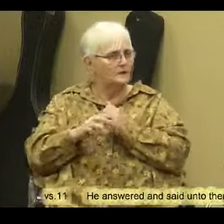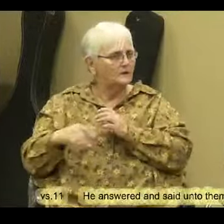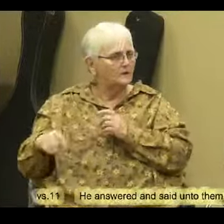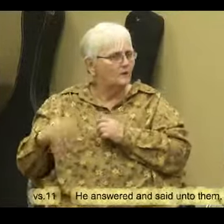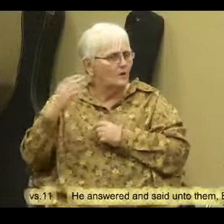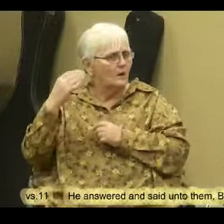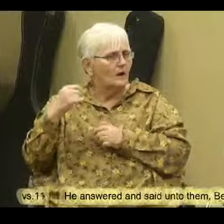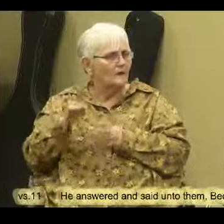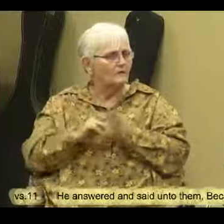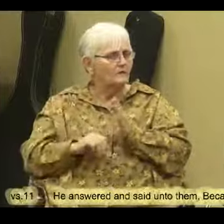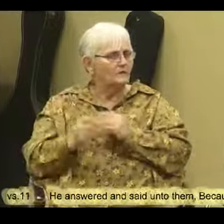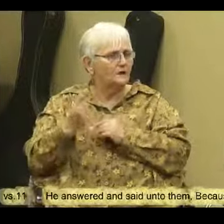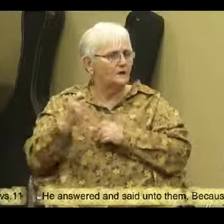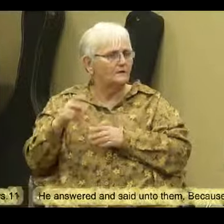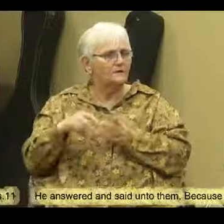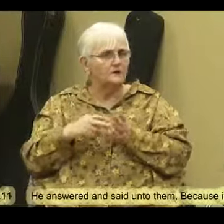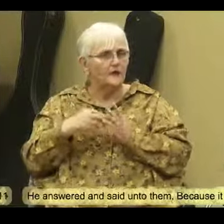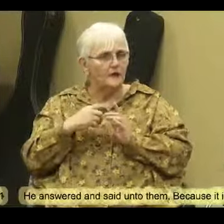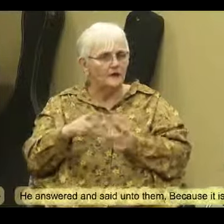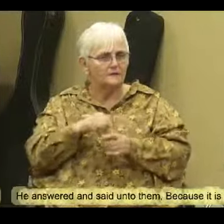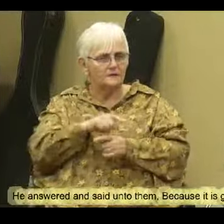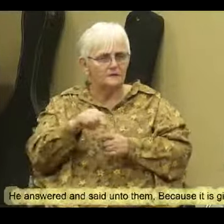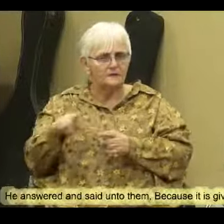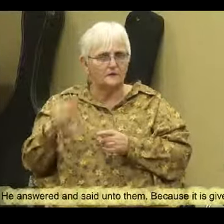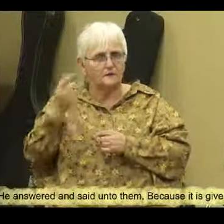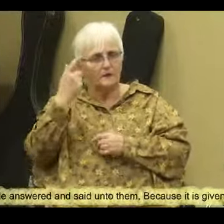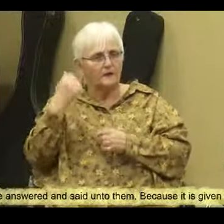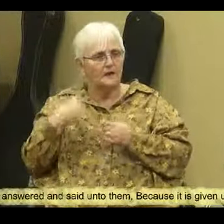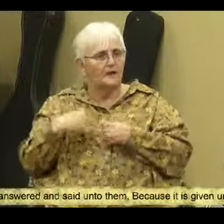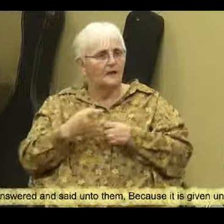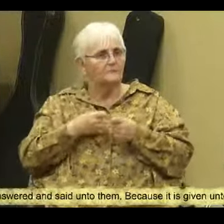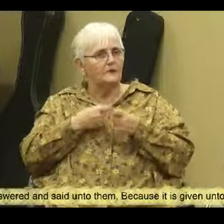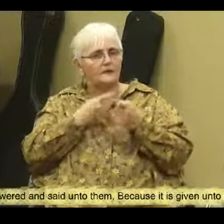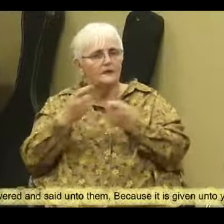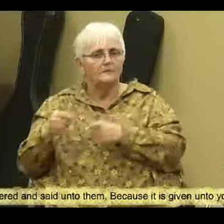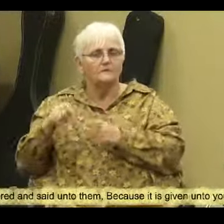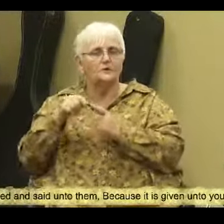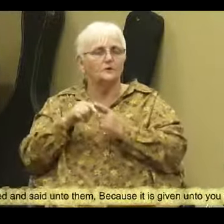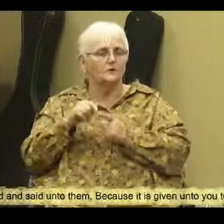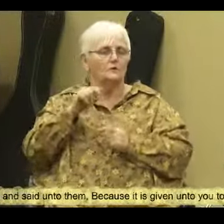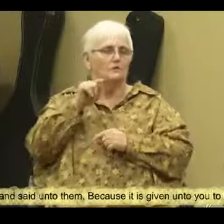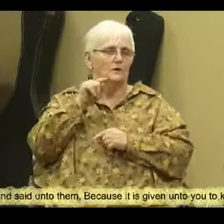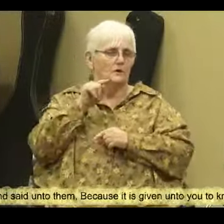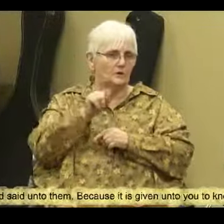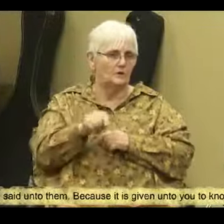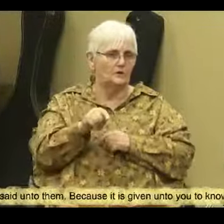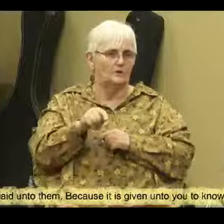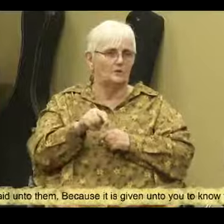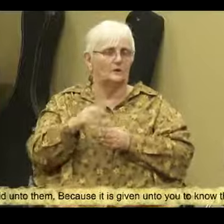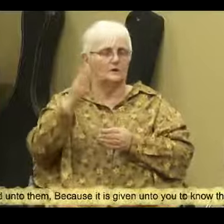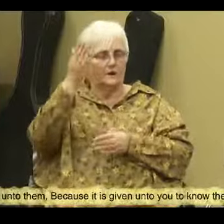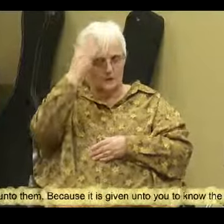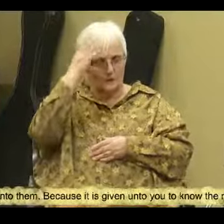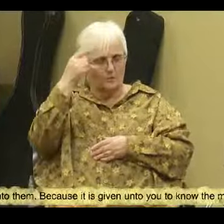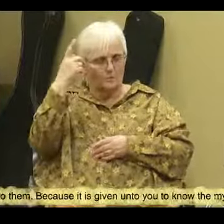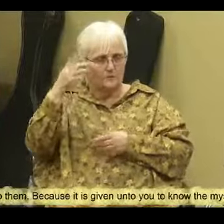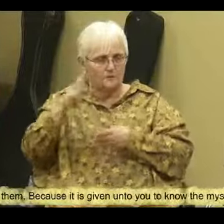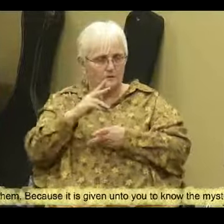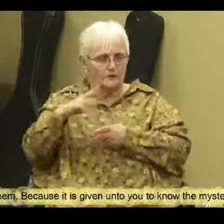Verse 11 Jesus answered and said to them, because it has been given to you, to know the mysteries of the kingdom of heaven, but to